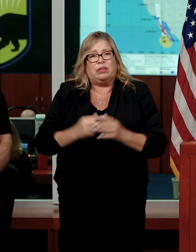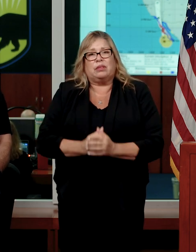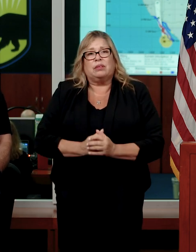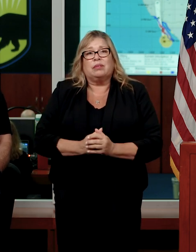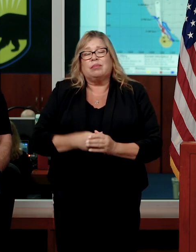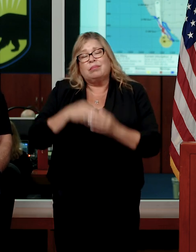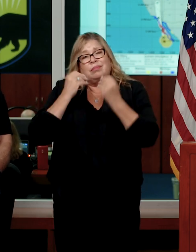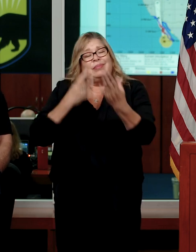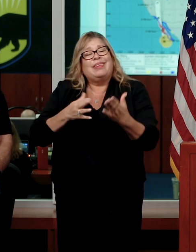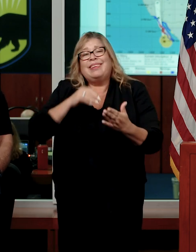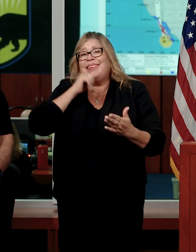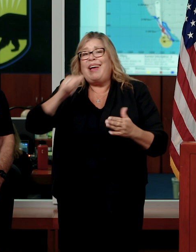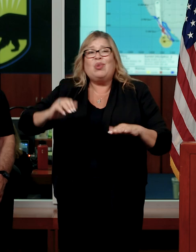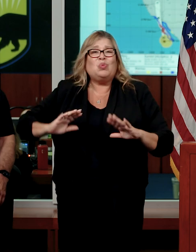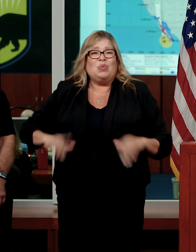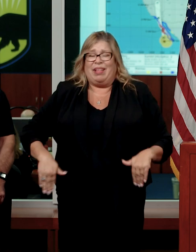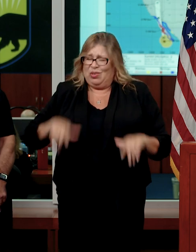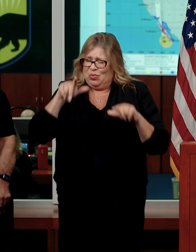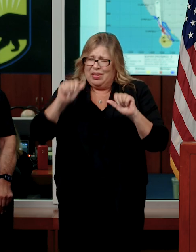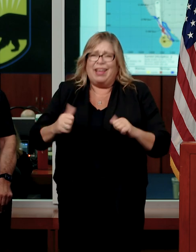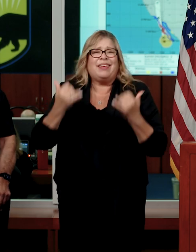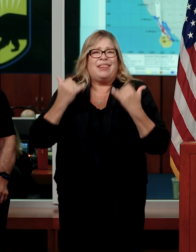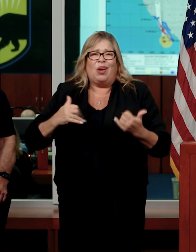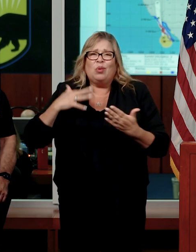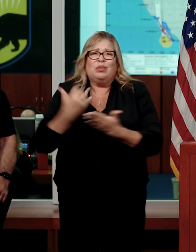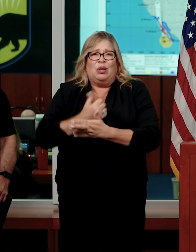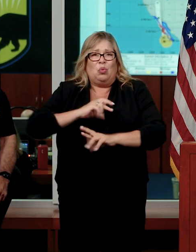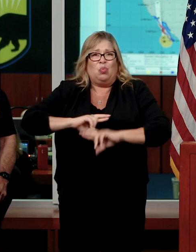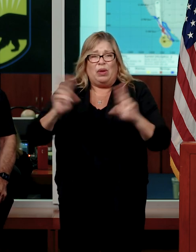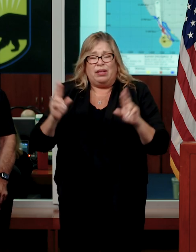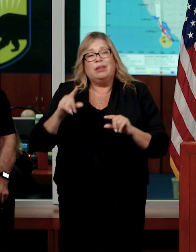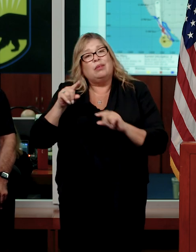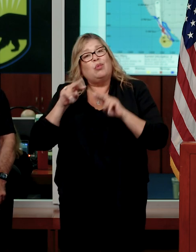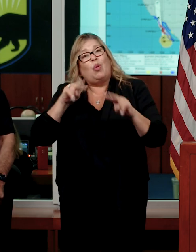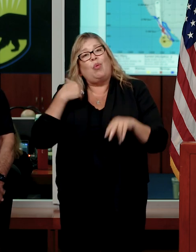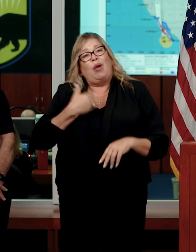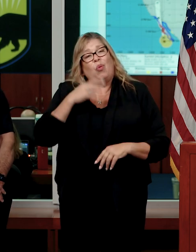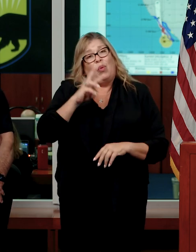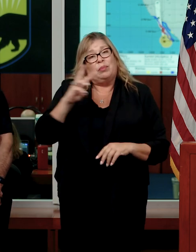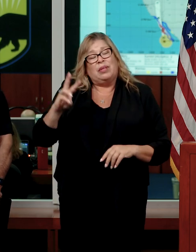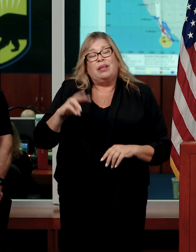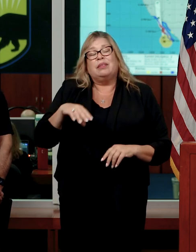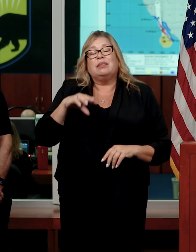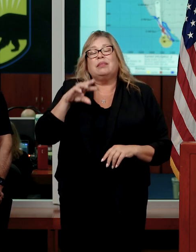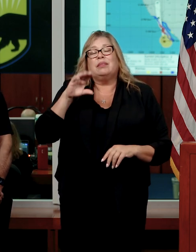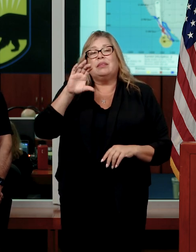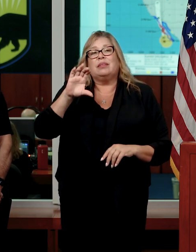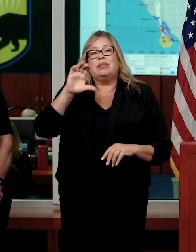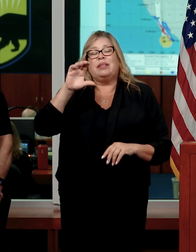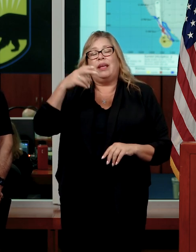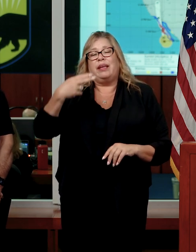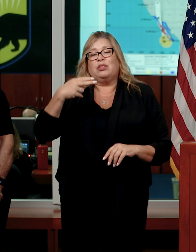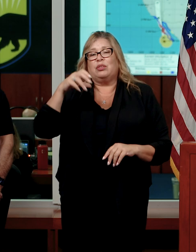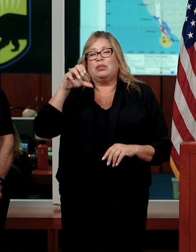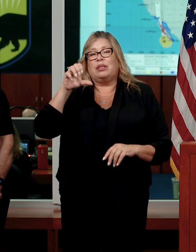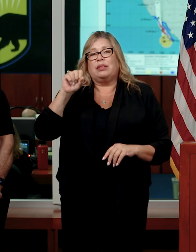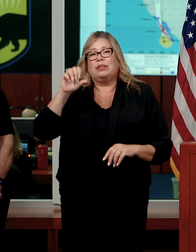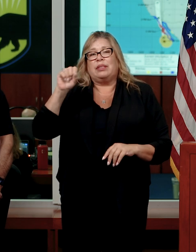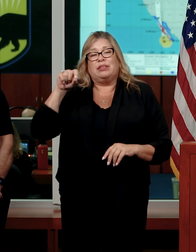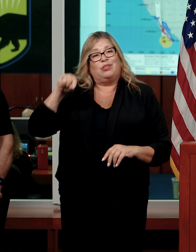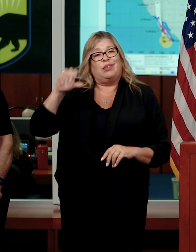it is not too late to prepare. Visit our website at www.chhs